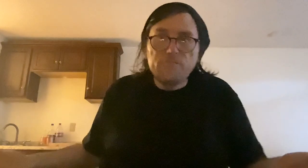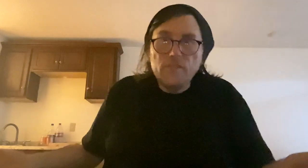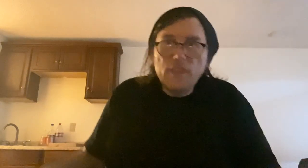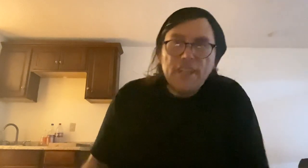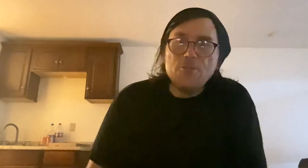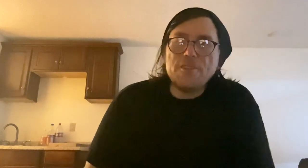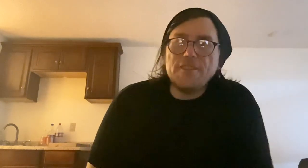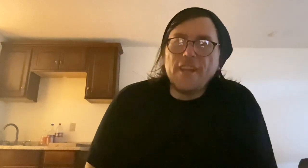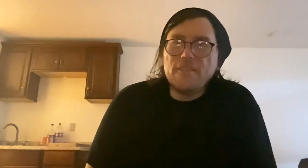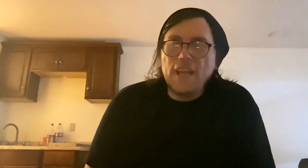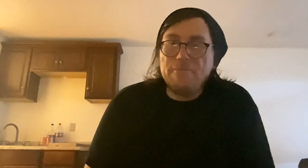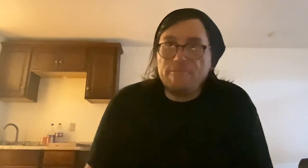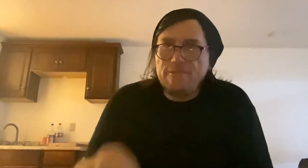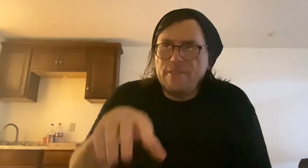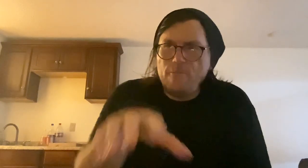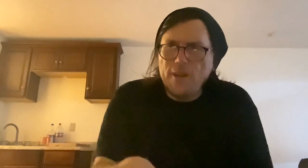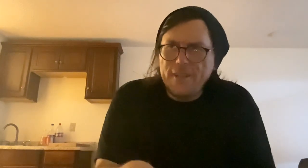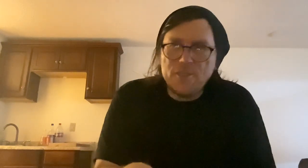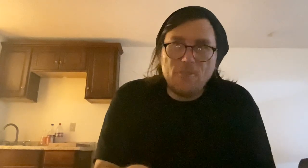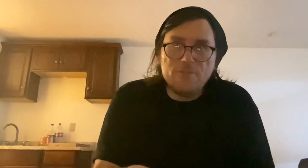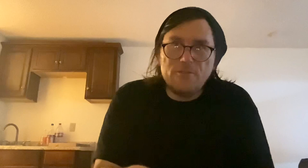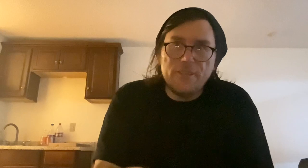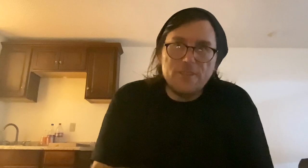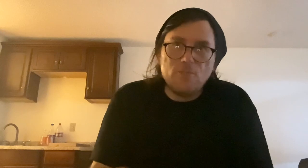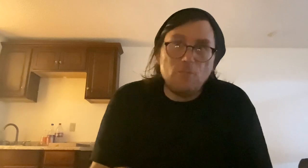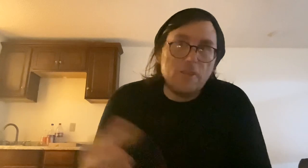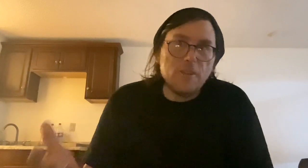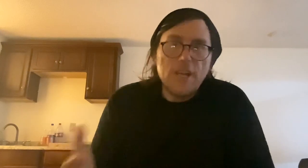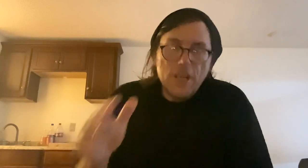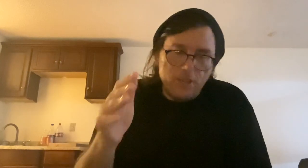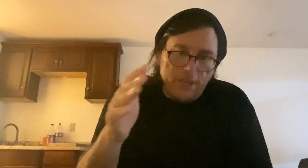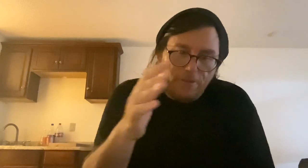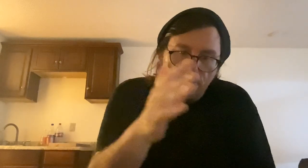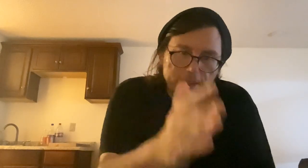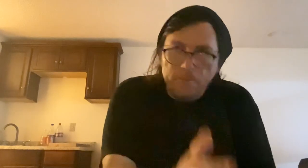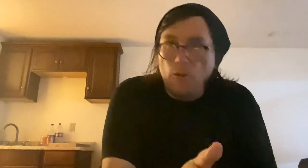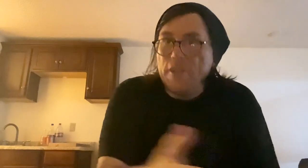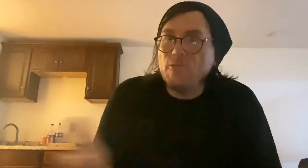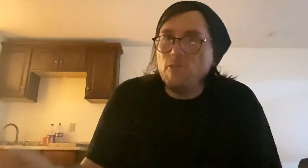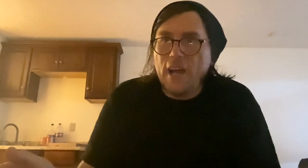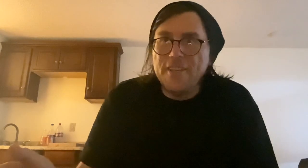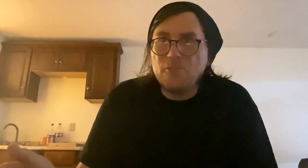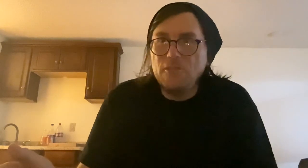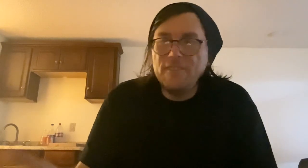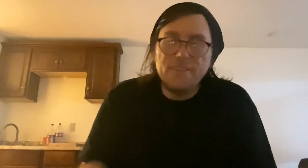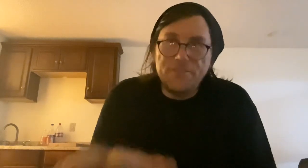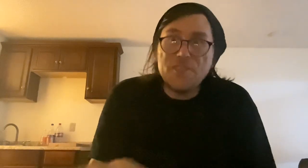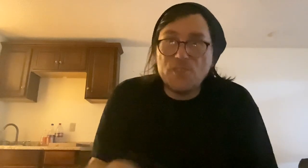So, here's the thing. If you want to start doing this or whatever, okay, if you're, like, from grade school to high school, this is